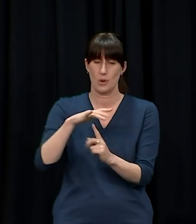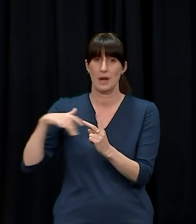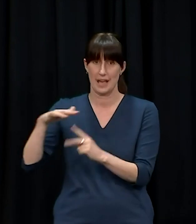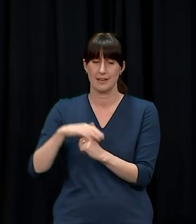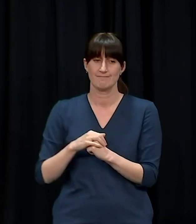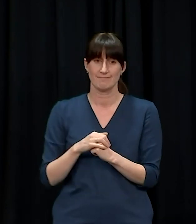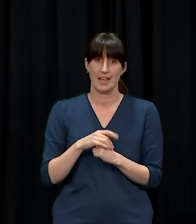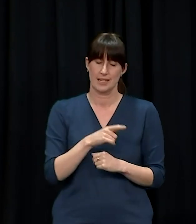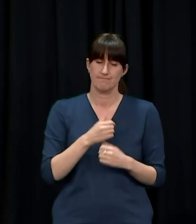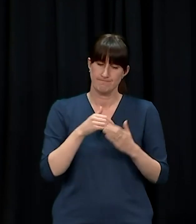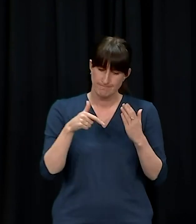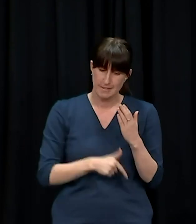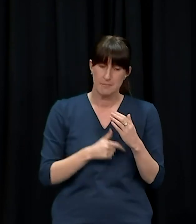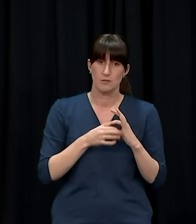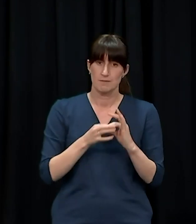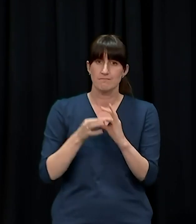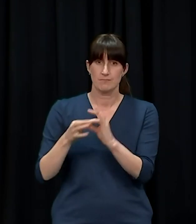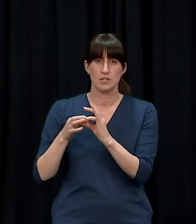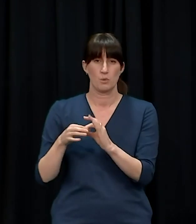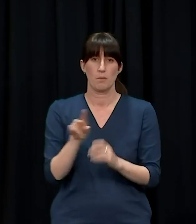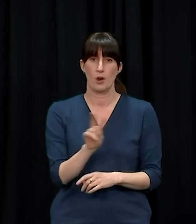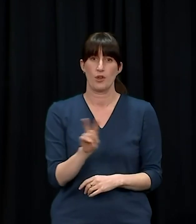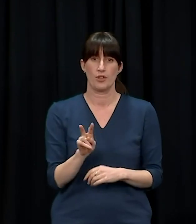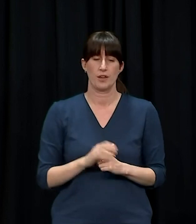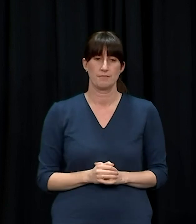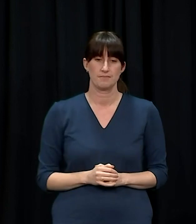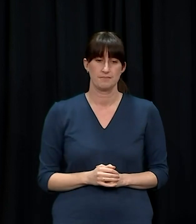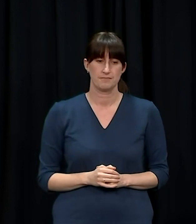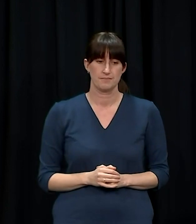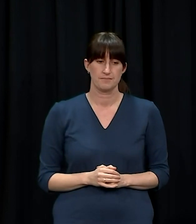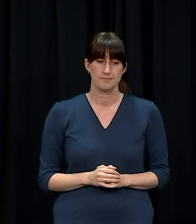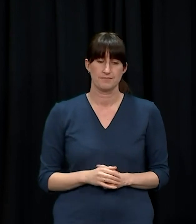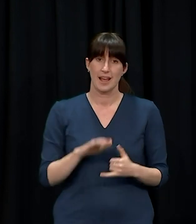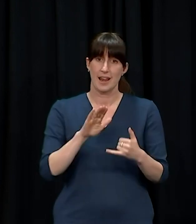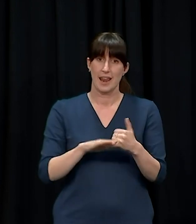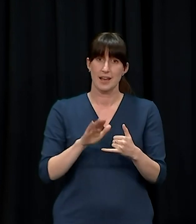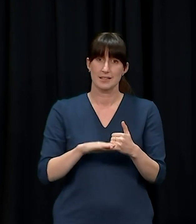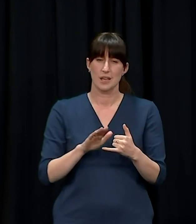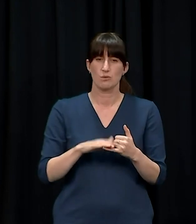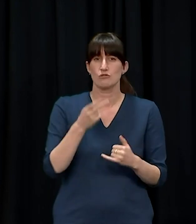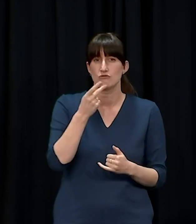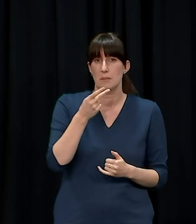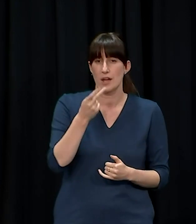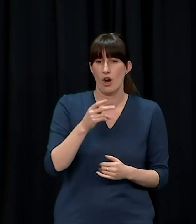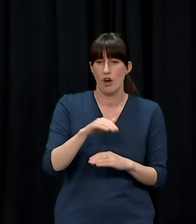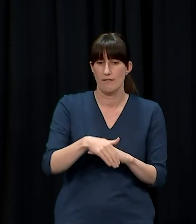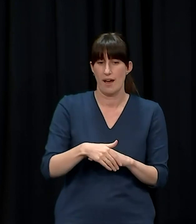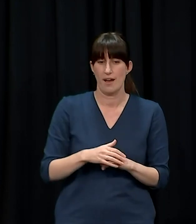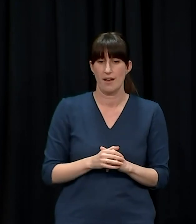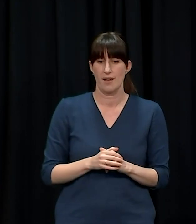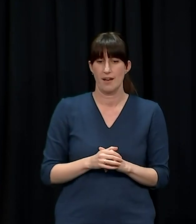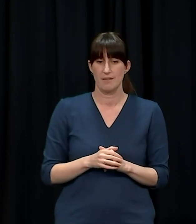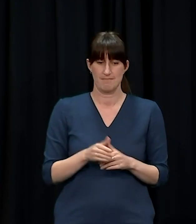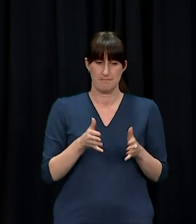when he was working with those iwi groups. And finally, I want to just reflect a little bit on the kind of person